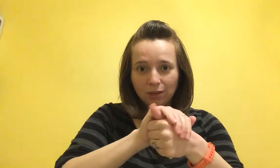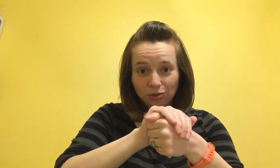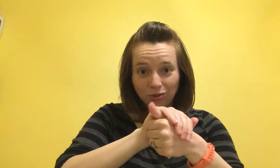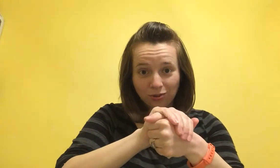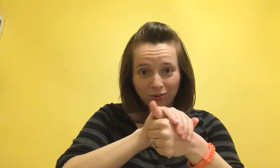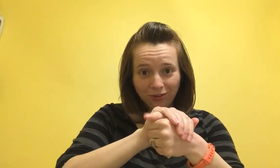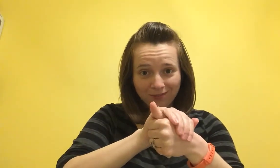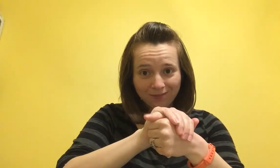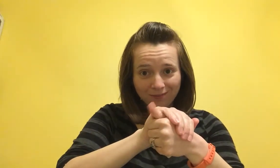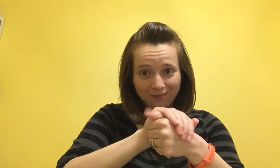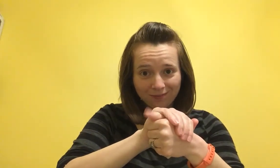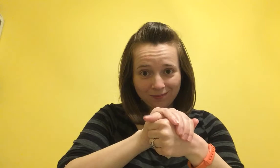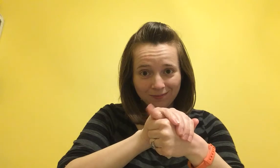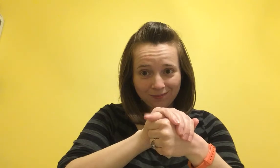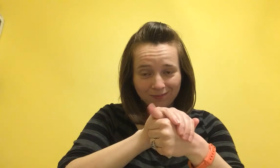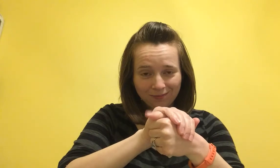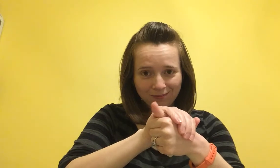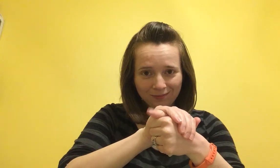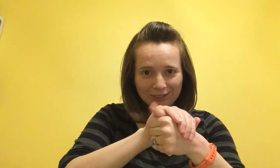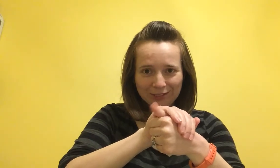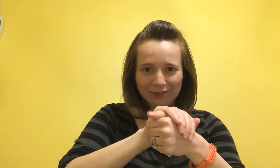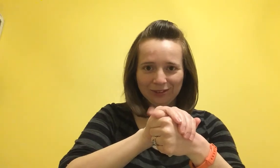Turtle. Turtle.